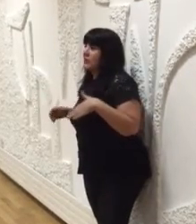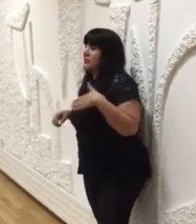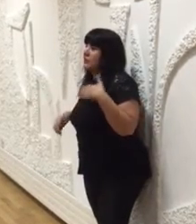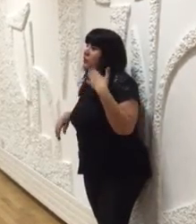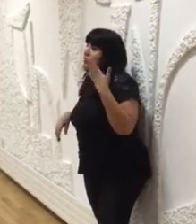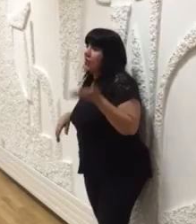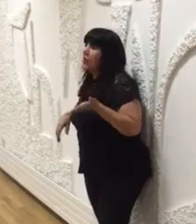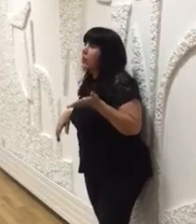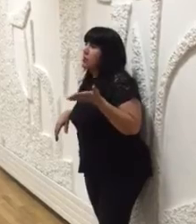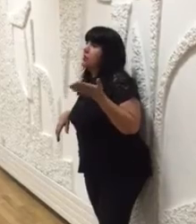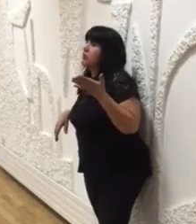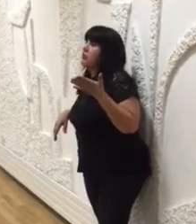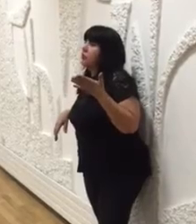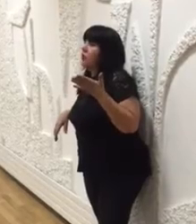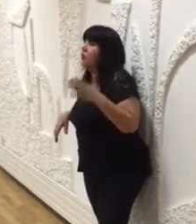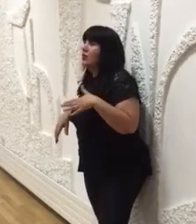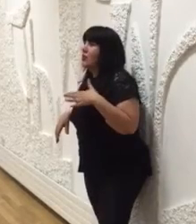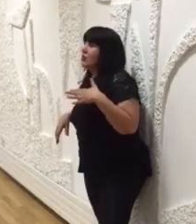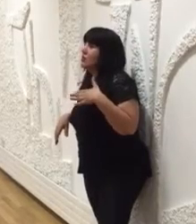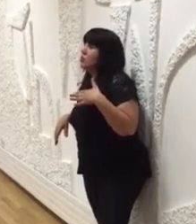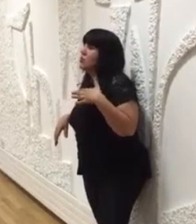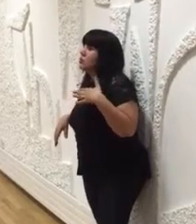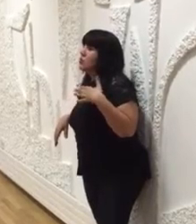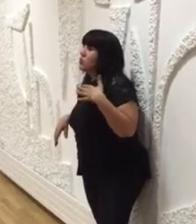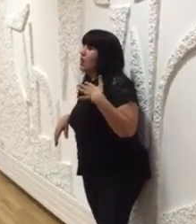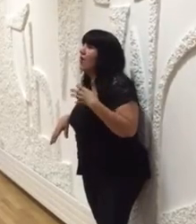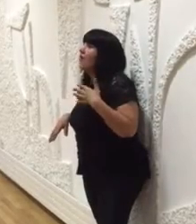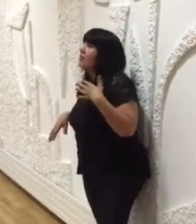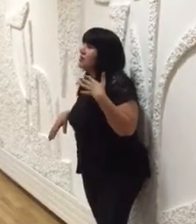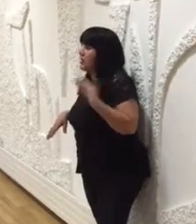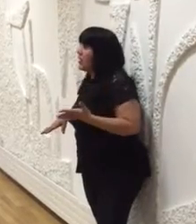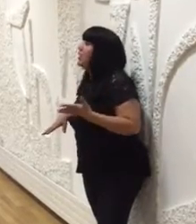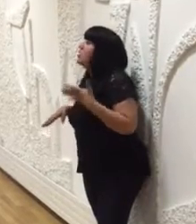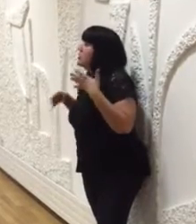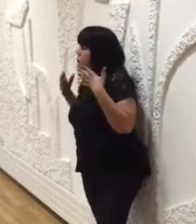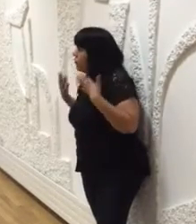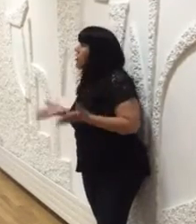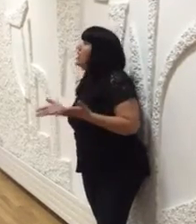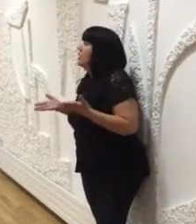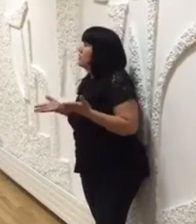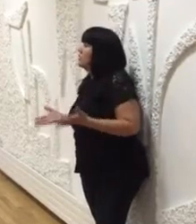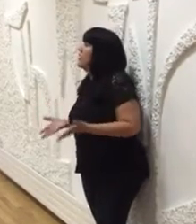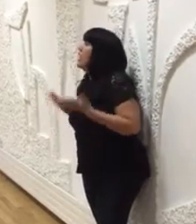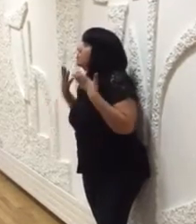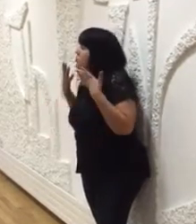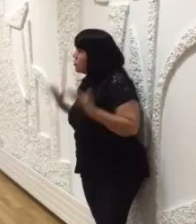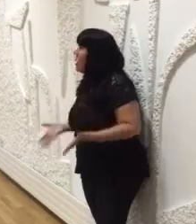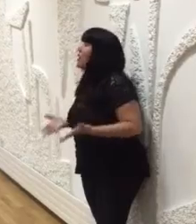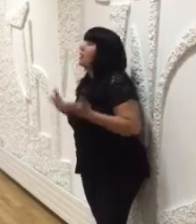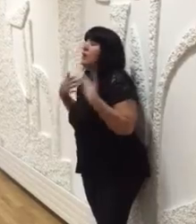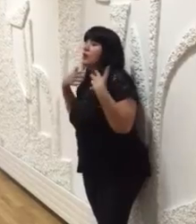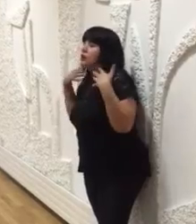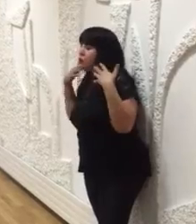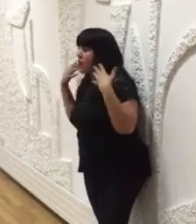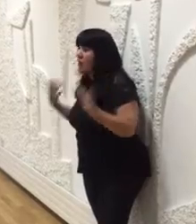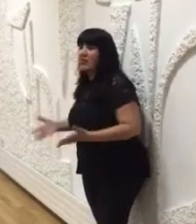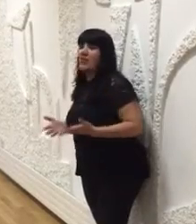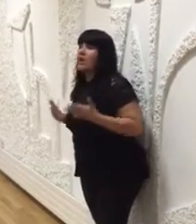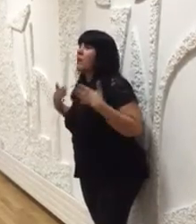So the tango is not only to have technique, it's just to feel it and to try, to try one time.